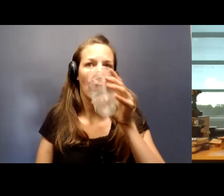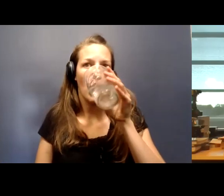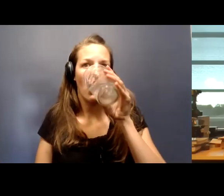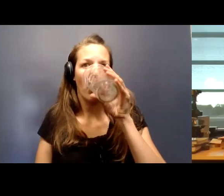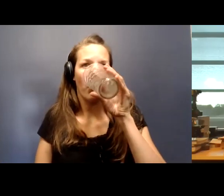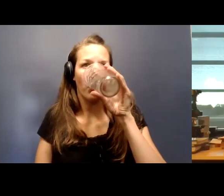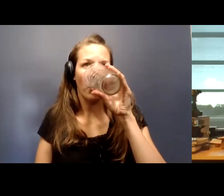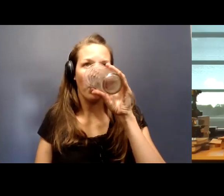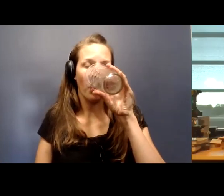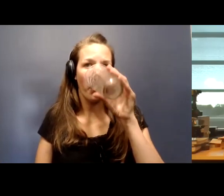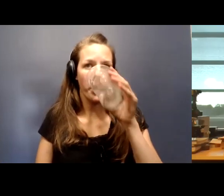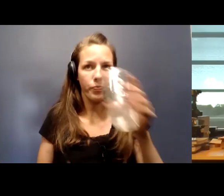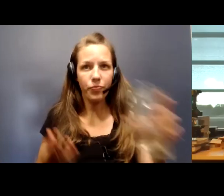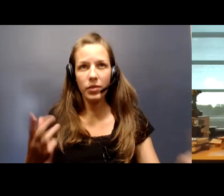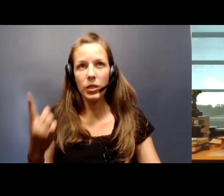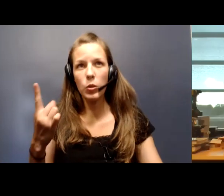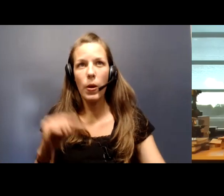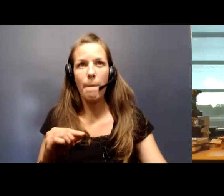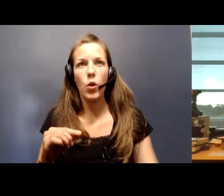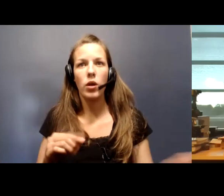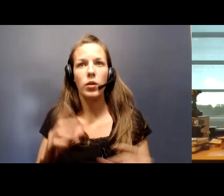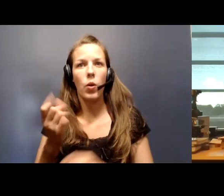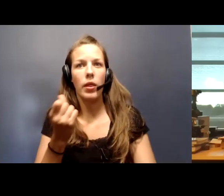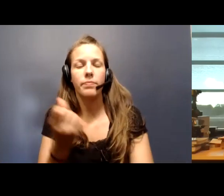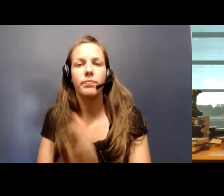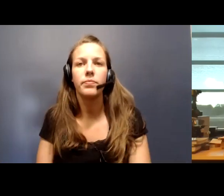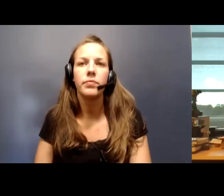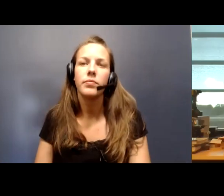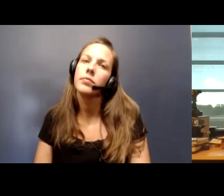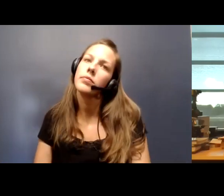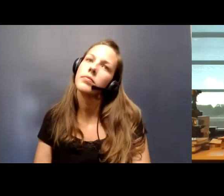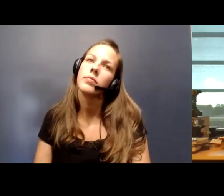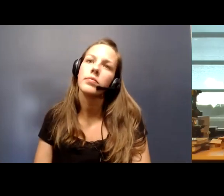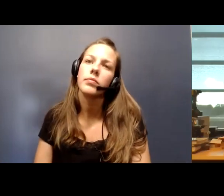Looks like we may have one question that's being typed so we'll give it another second here.